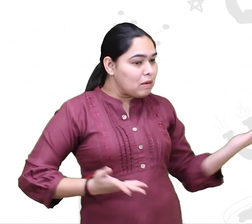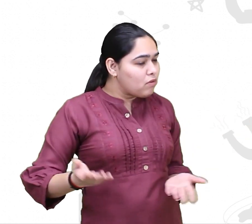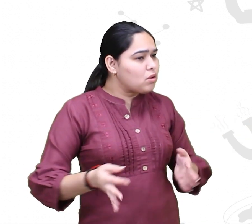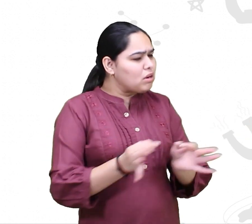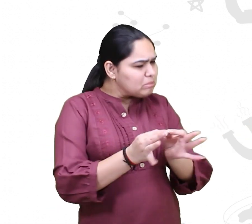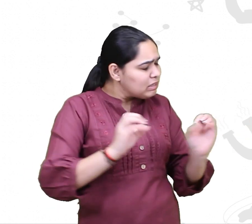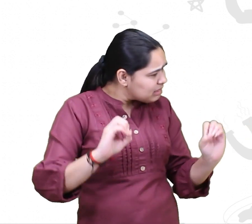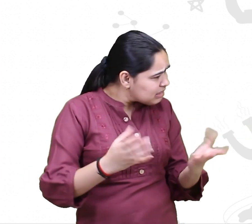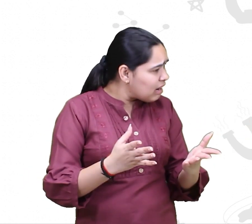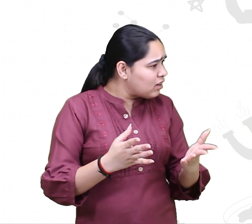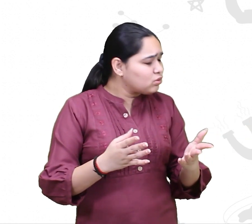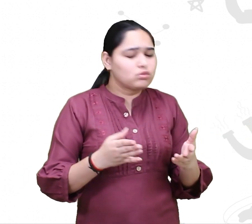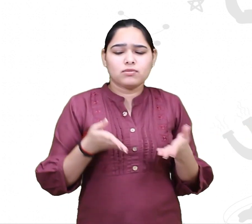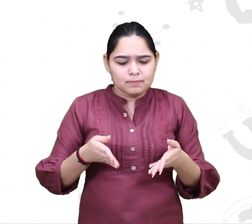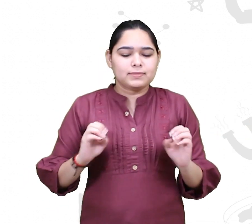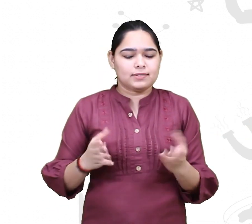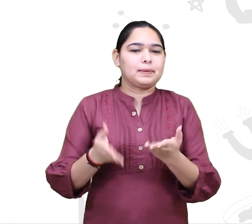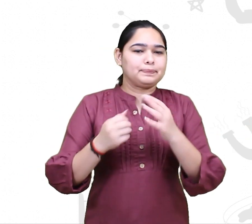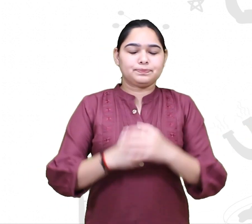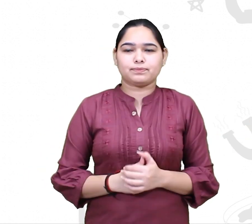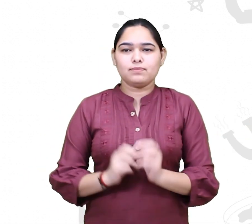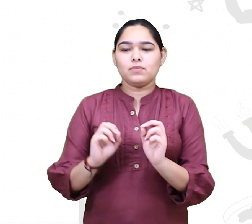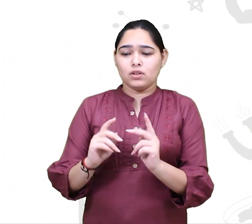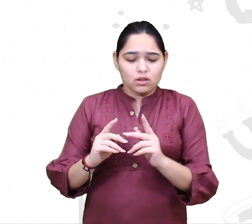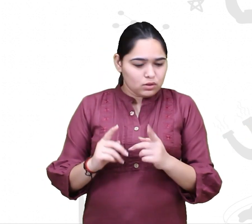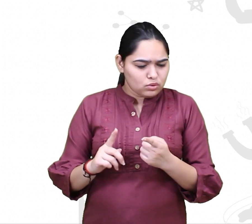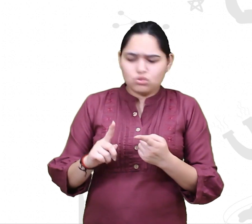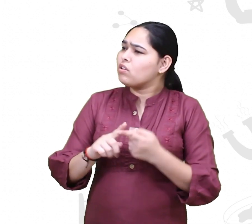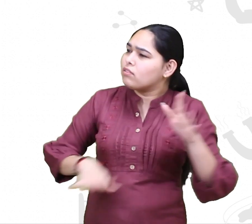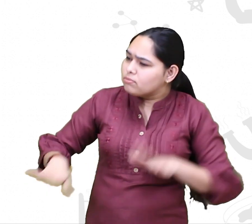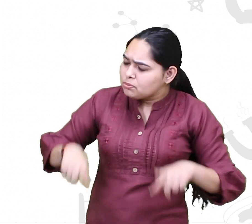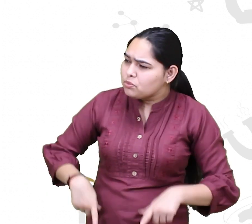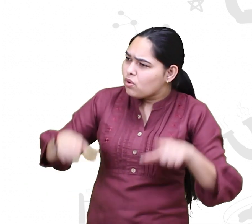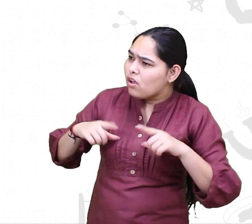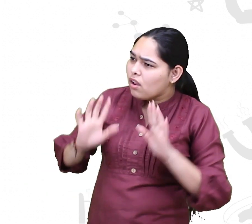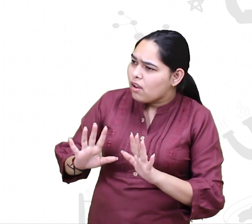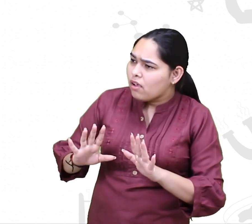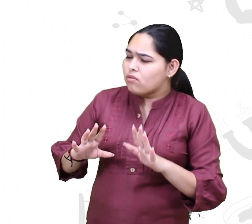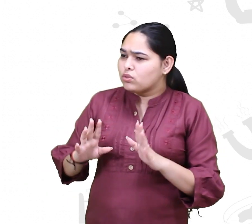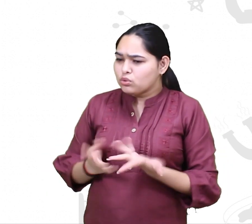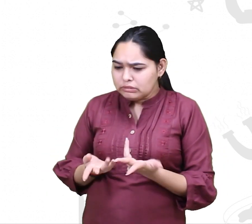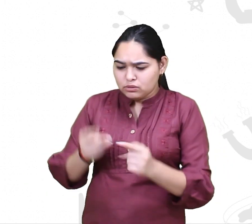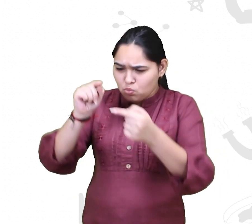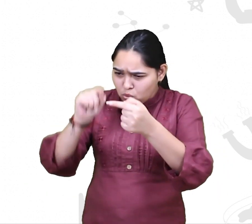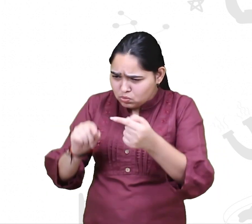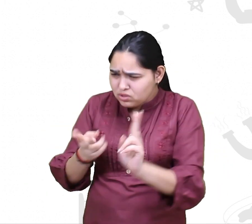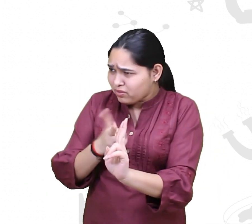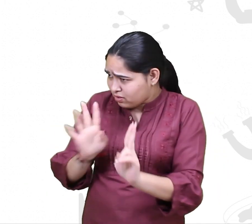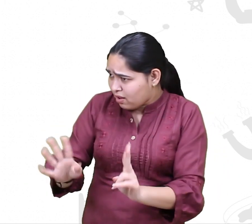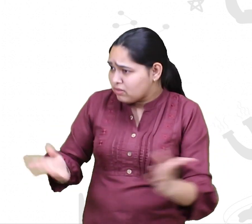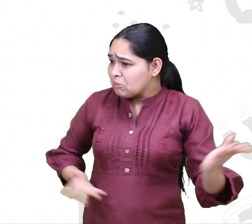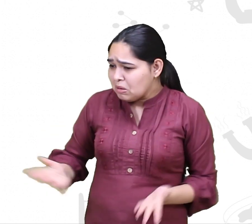would describe these behaviors, explain these behaviors to start with. So, the environment that they live in